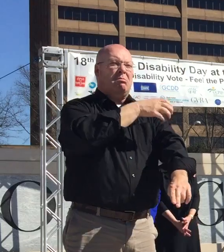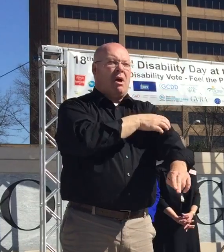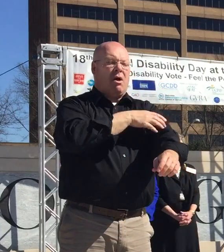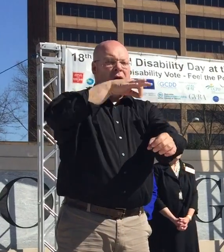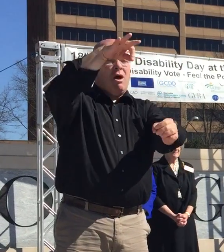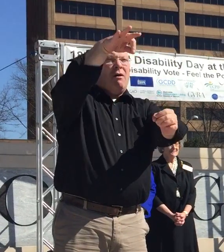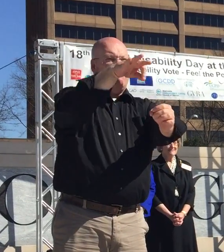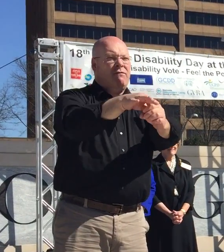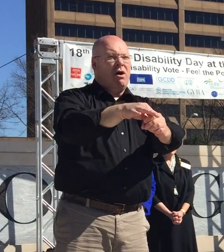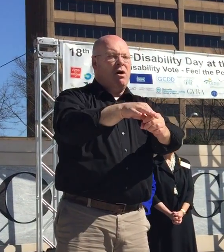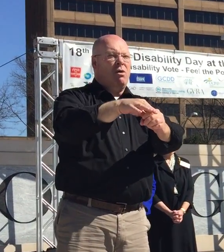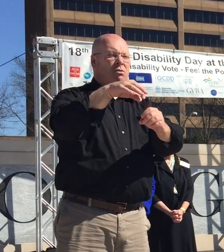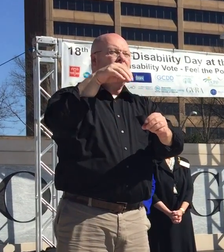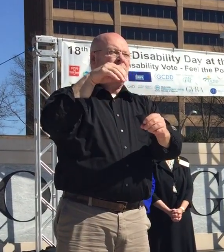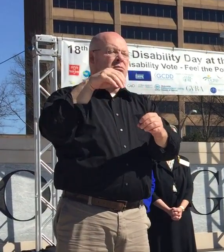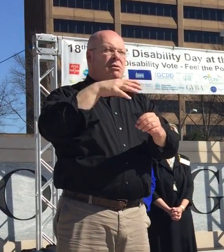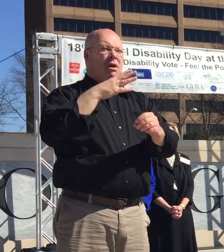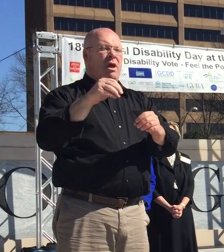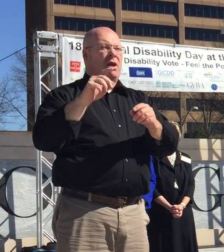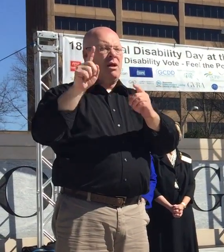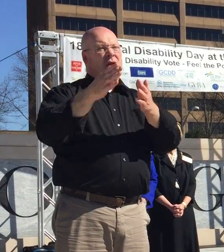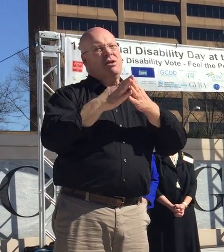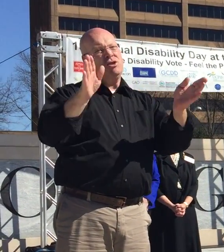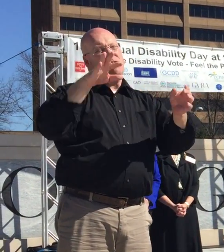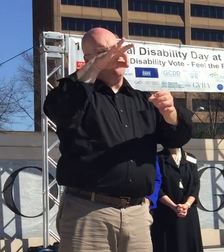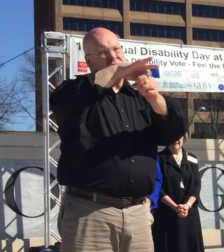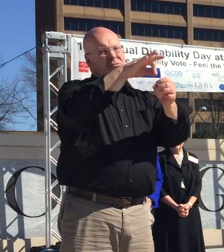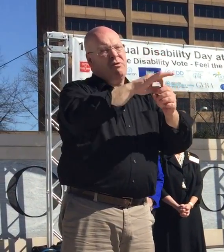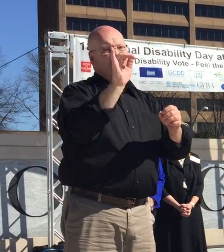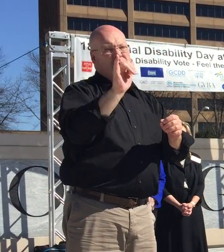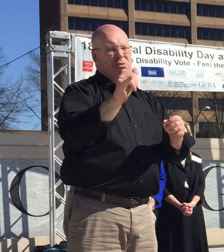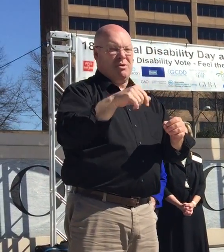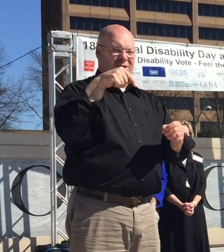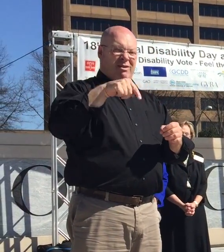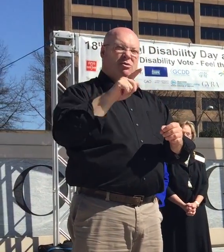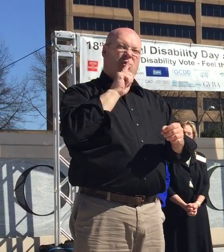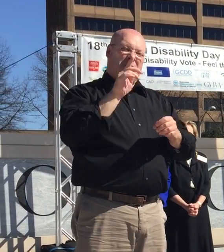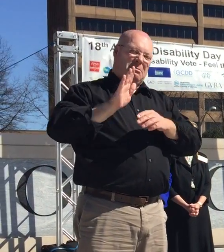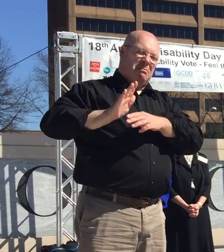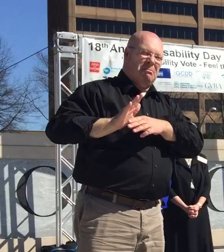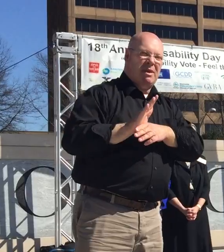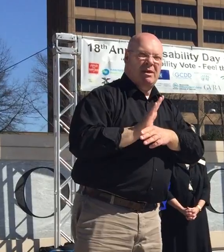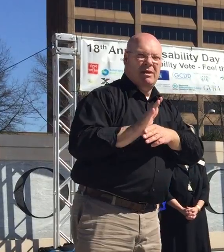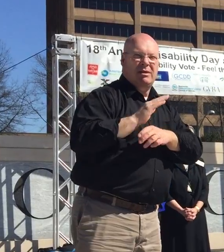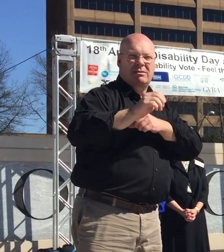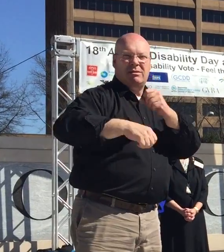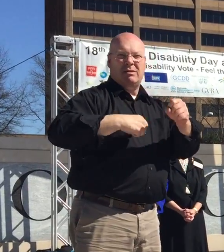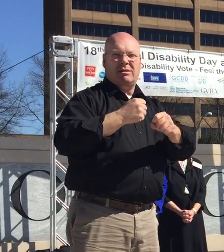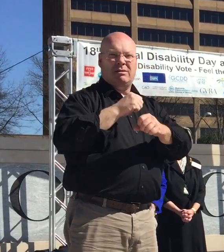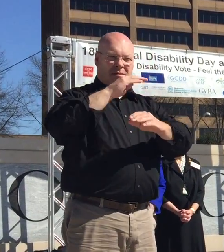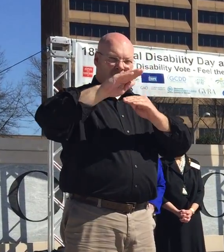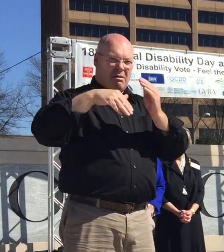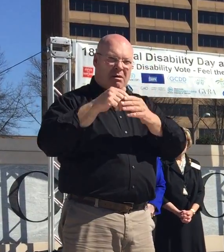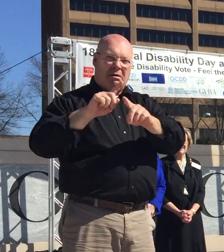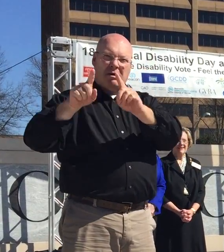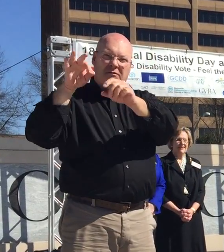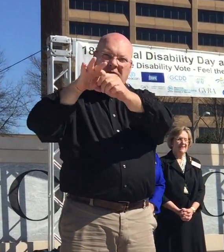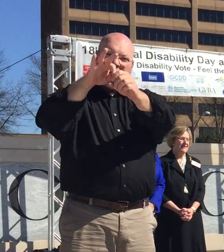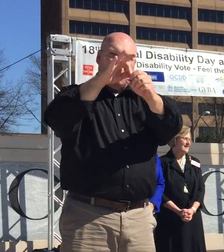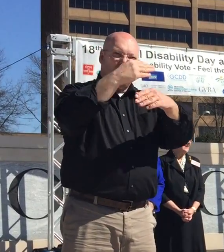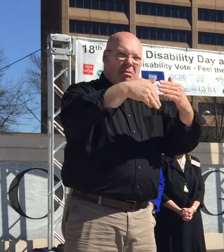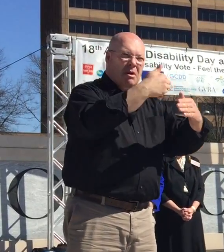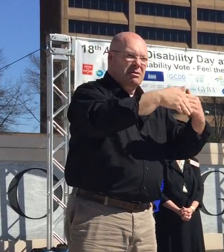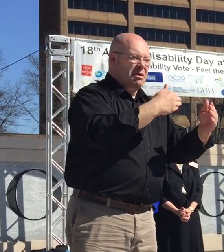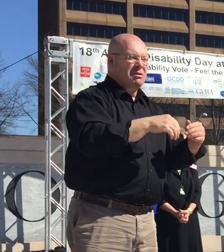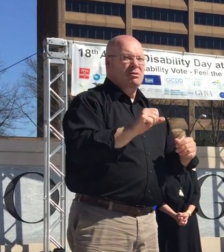vote in primaries and at the general election. This will be a busy year in all of those cycles of the election process.